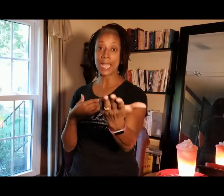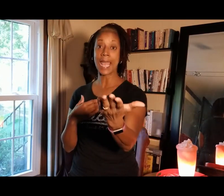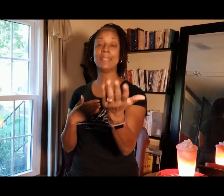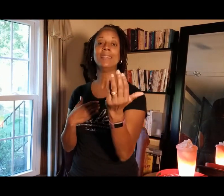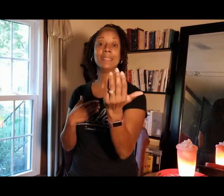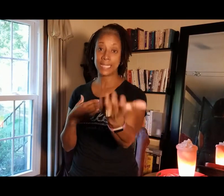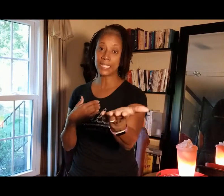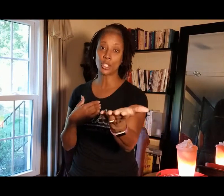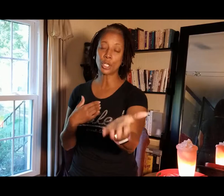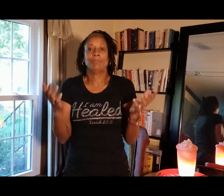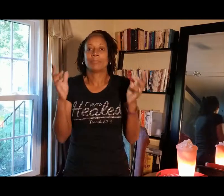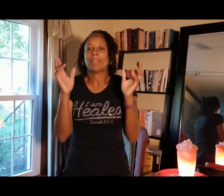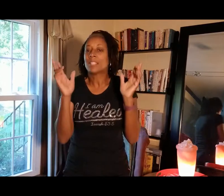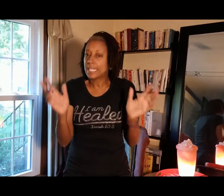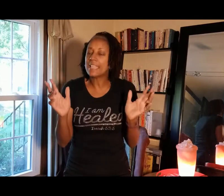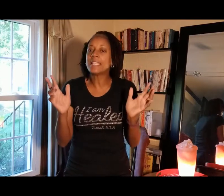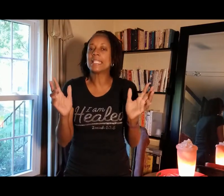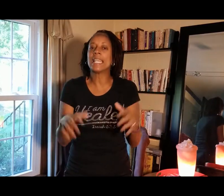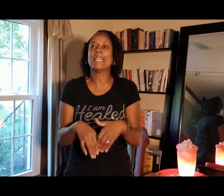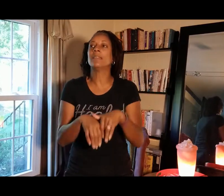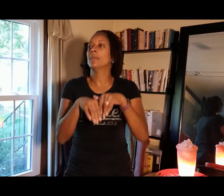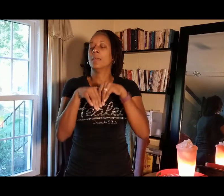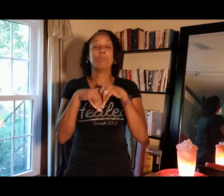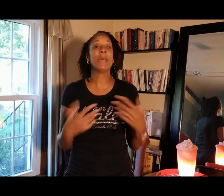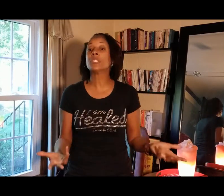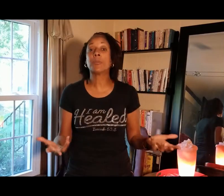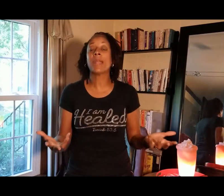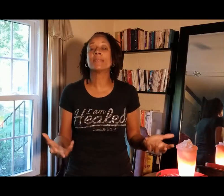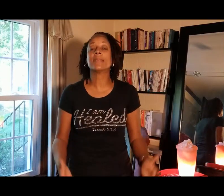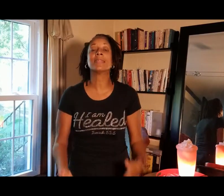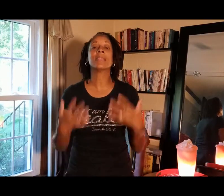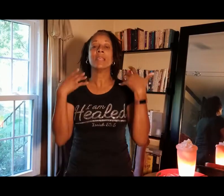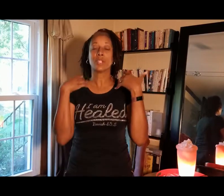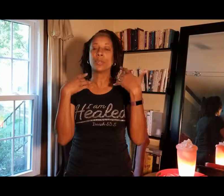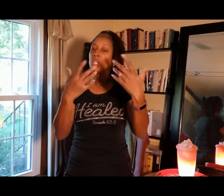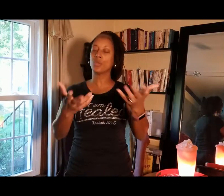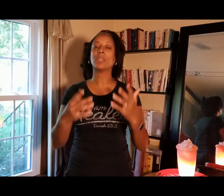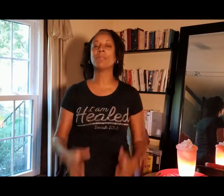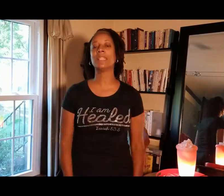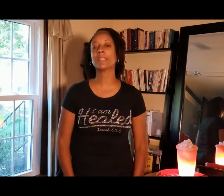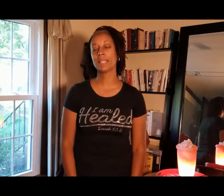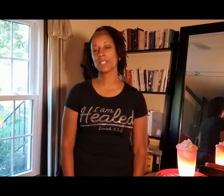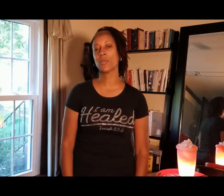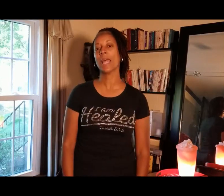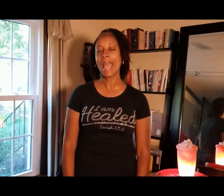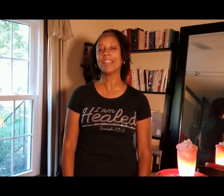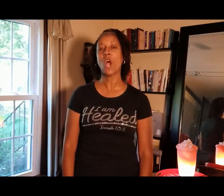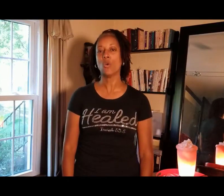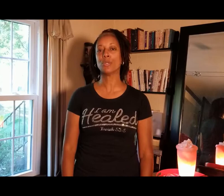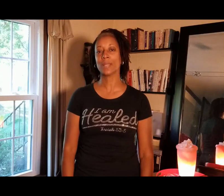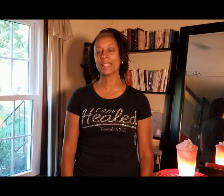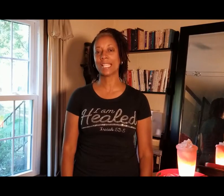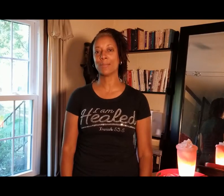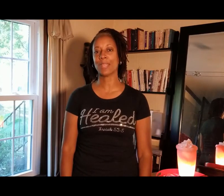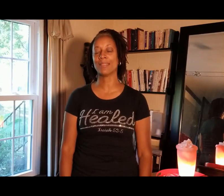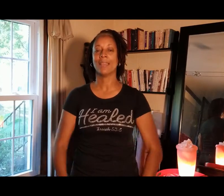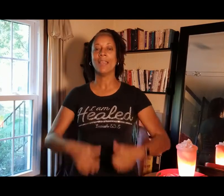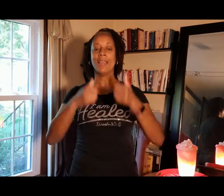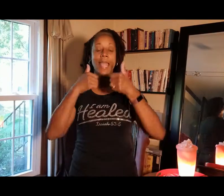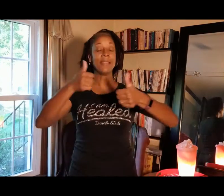dad, teacher, stick in the sand, best practices so that you can be successful at home doing the same thing. And